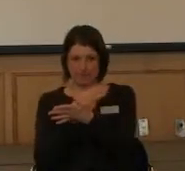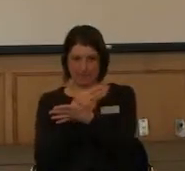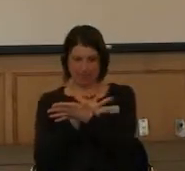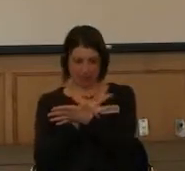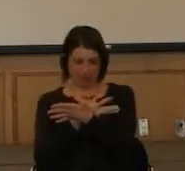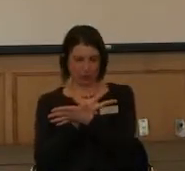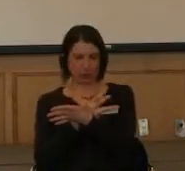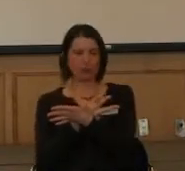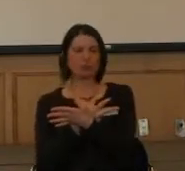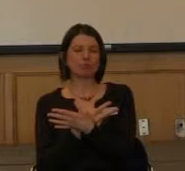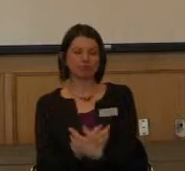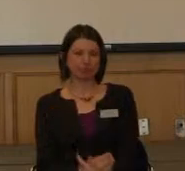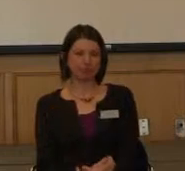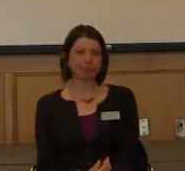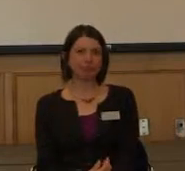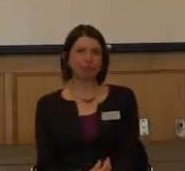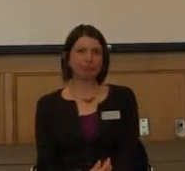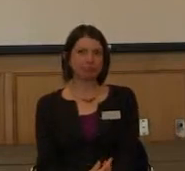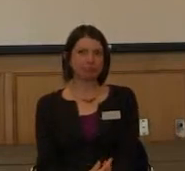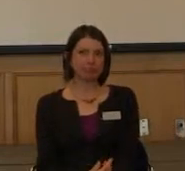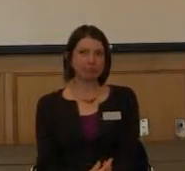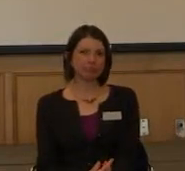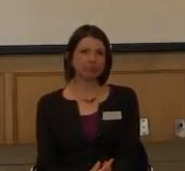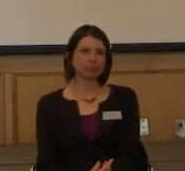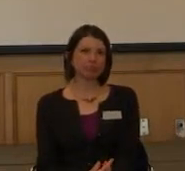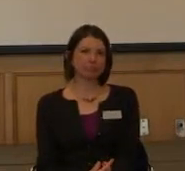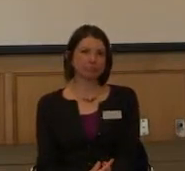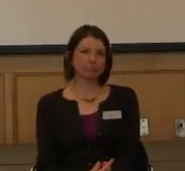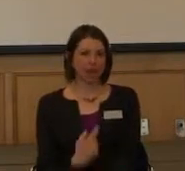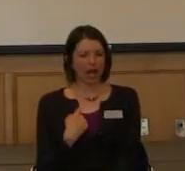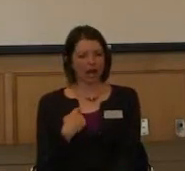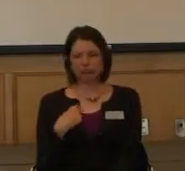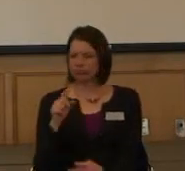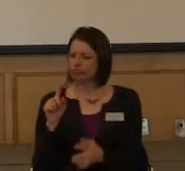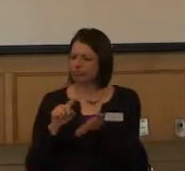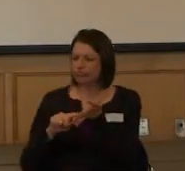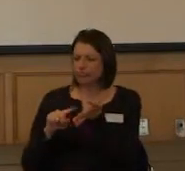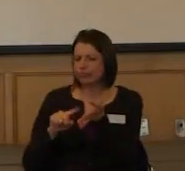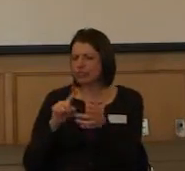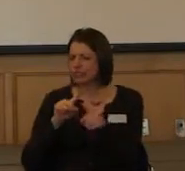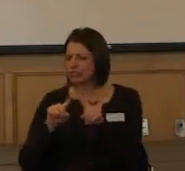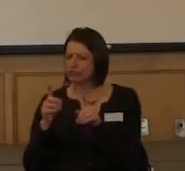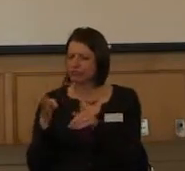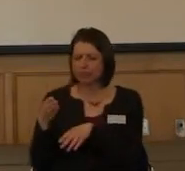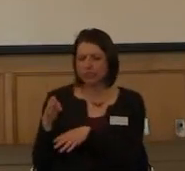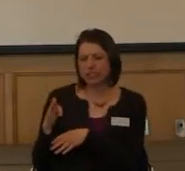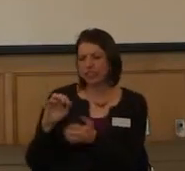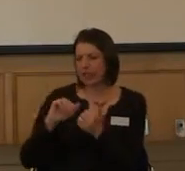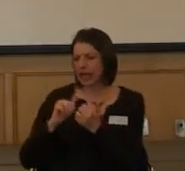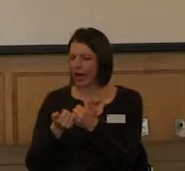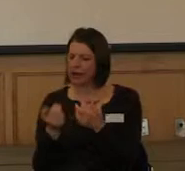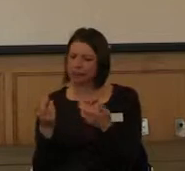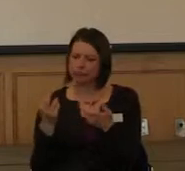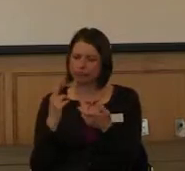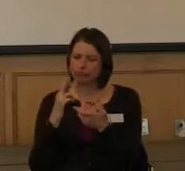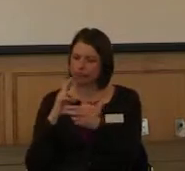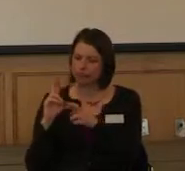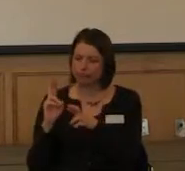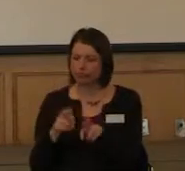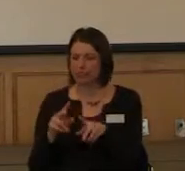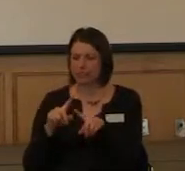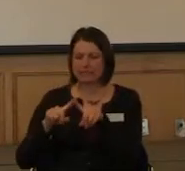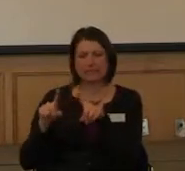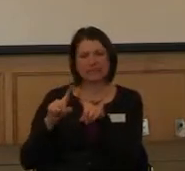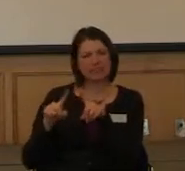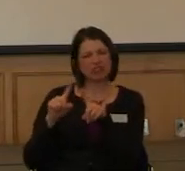And I was looking at these different fish and how they responded to a couple of